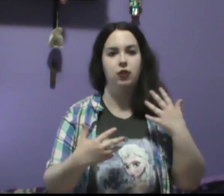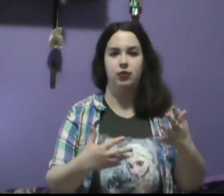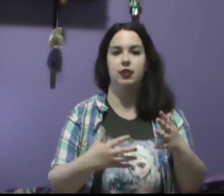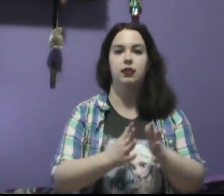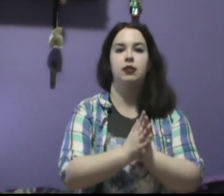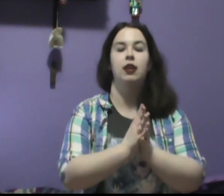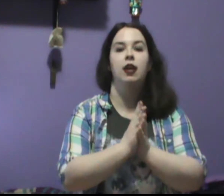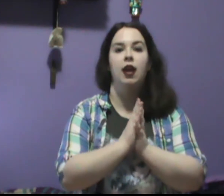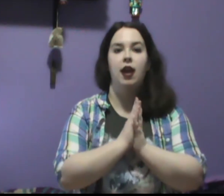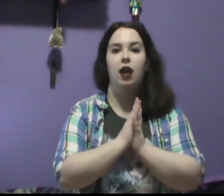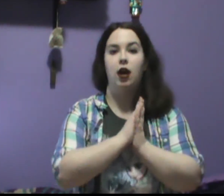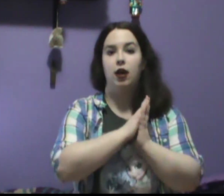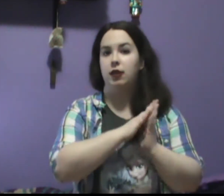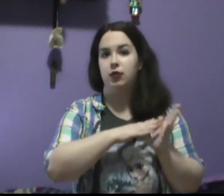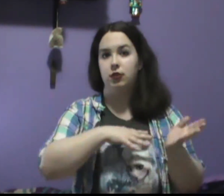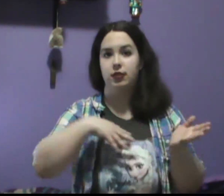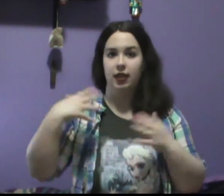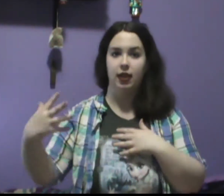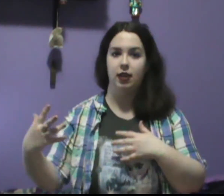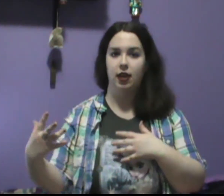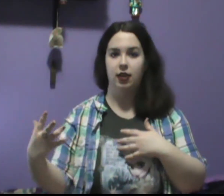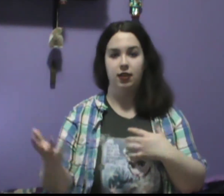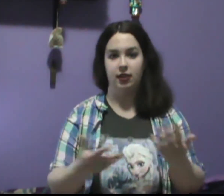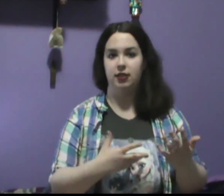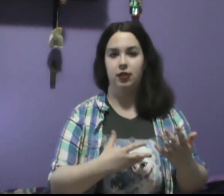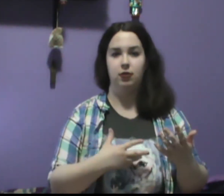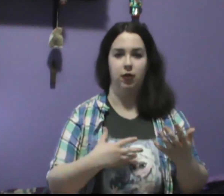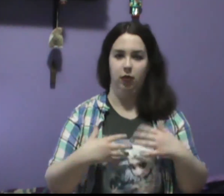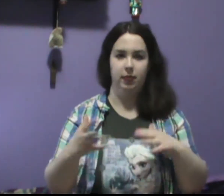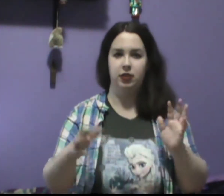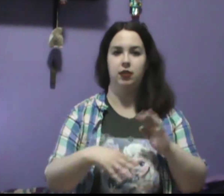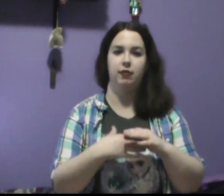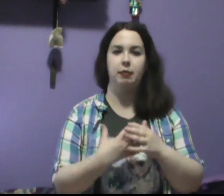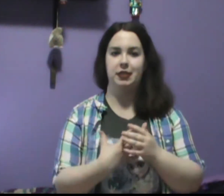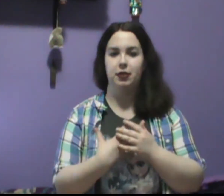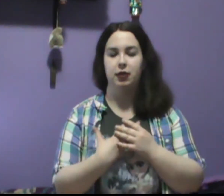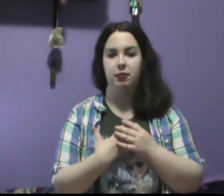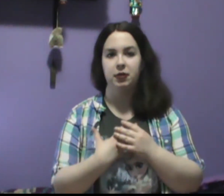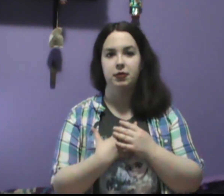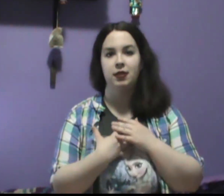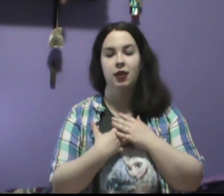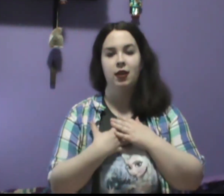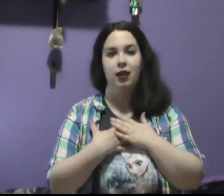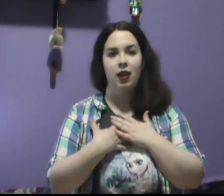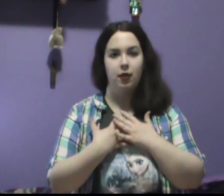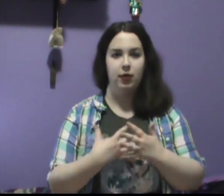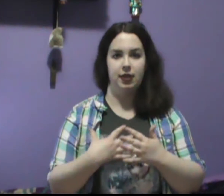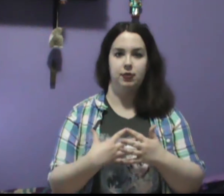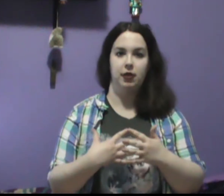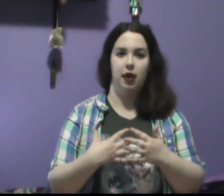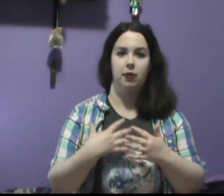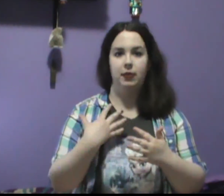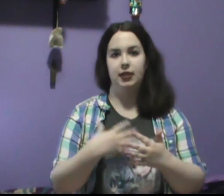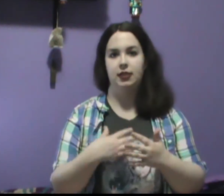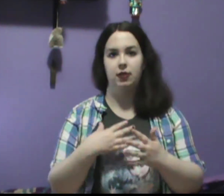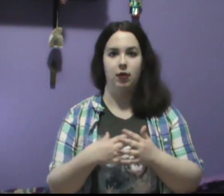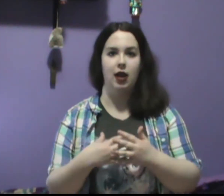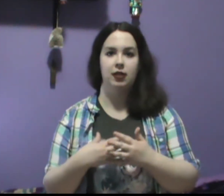nurses singing and dancing and doing a whole bunch of different musical numbers. And while that's going on, Willis and Rox